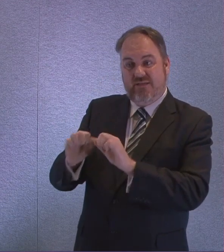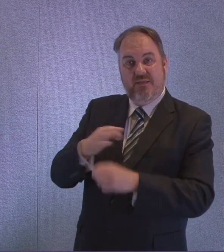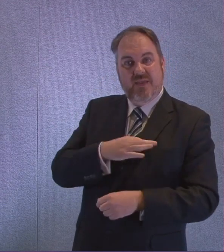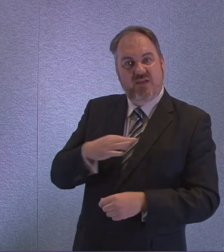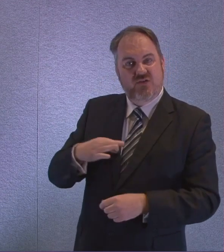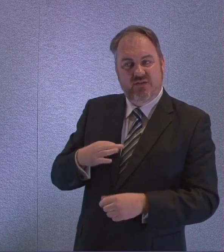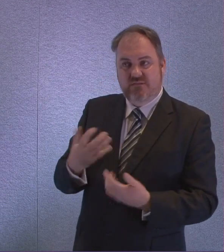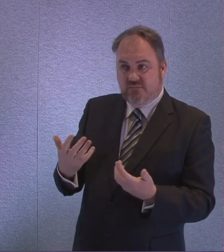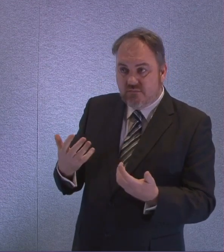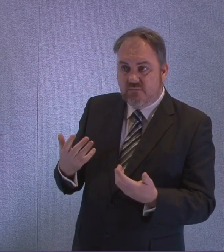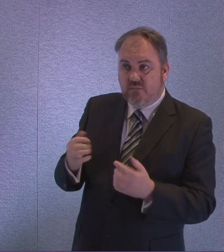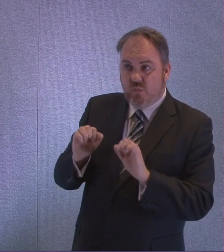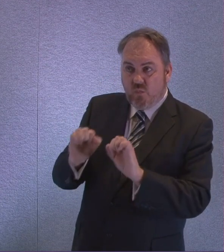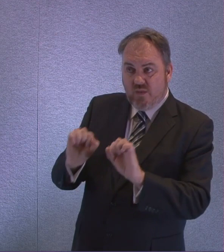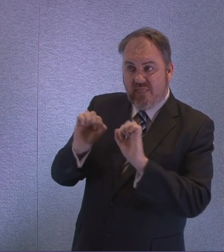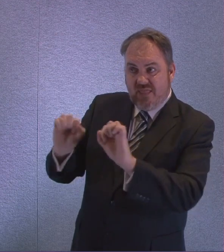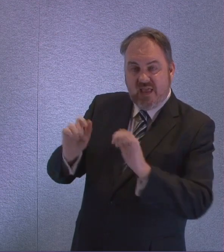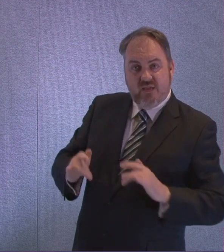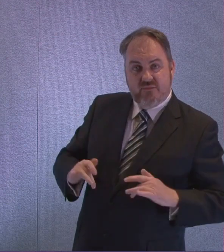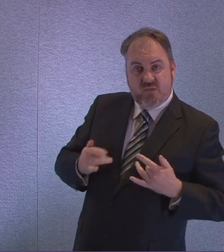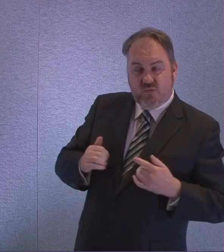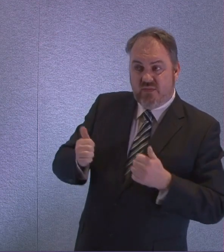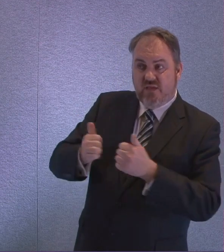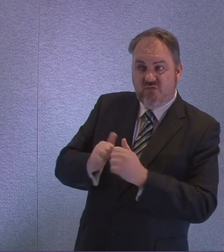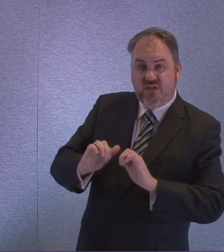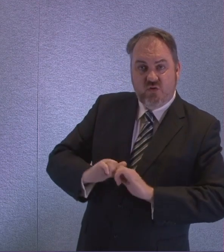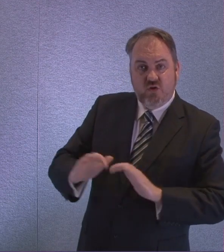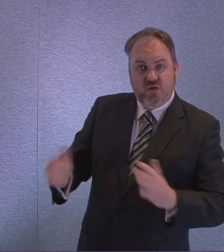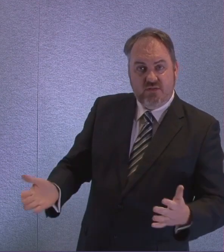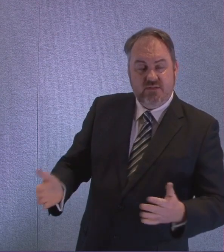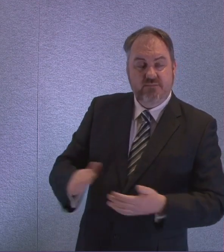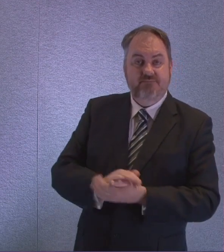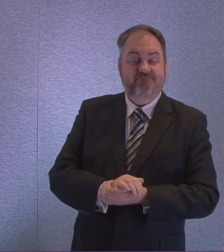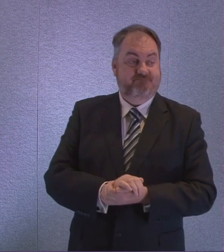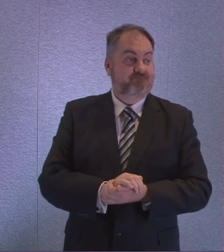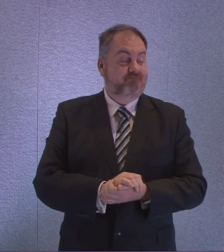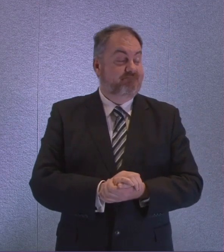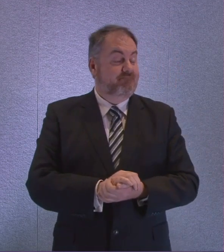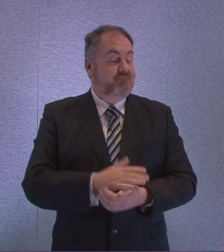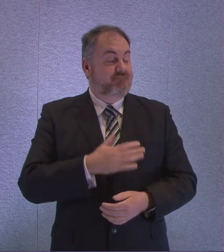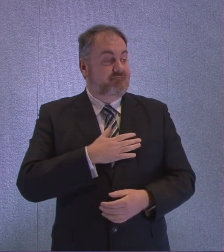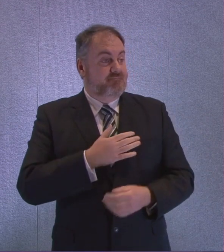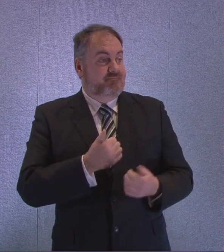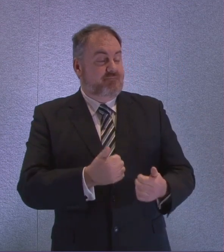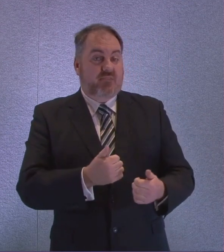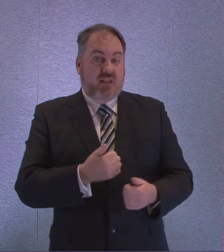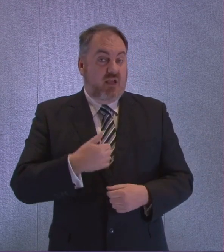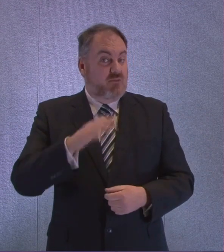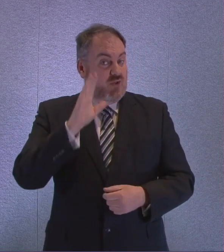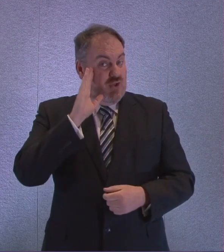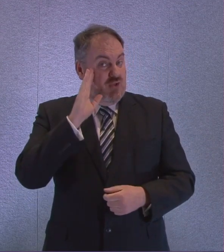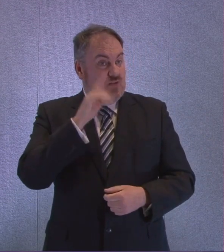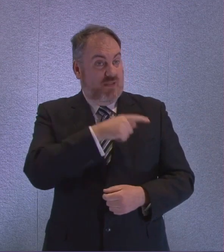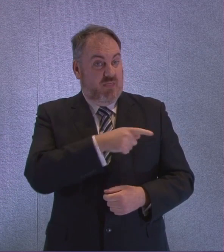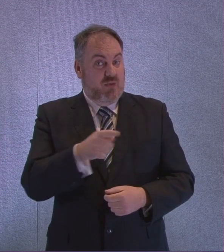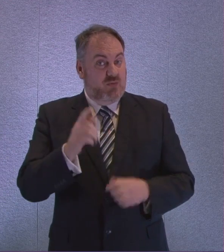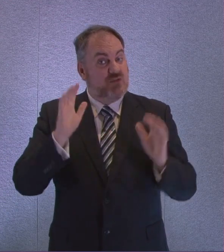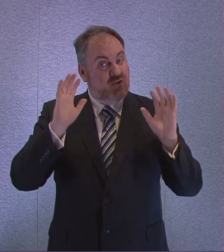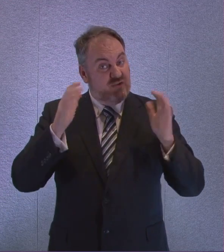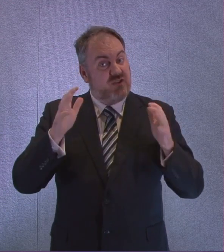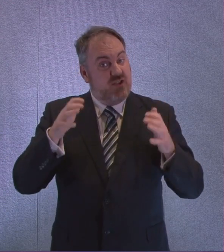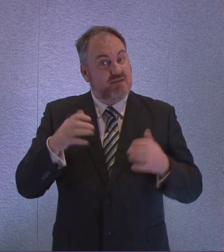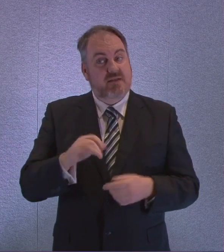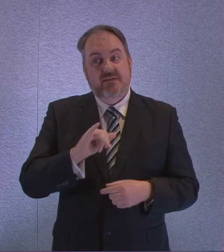First Minister. Yes, I have heard those concerns from some people and I do think there are some